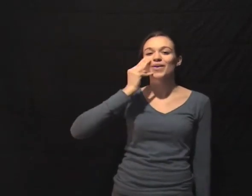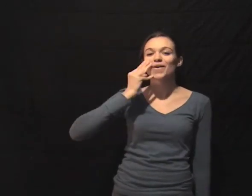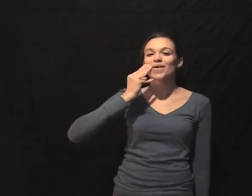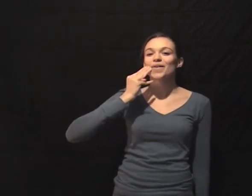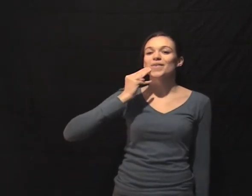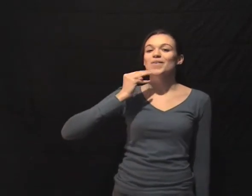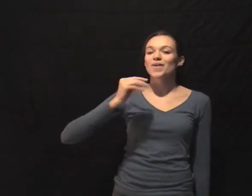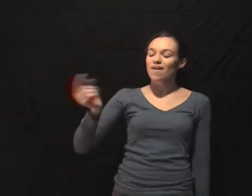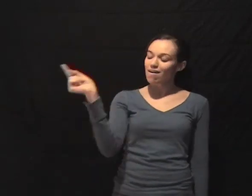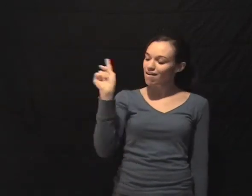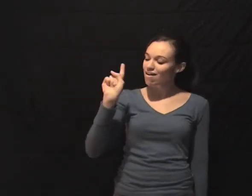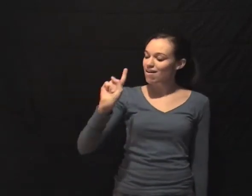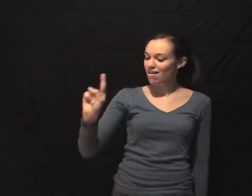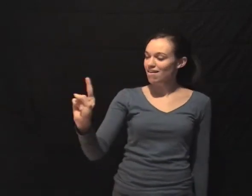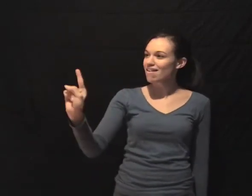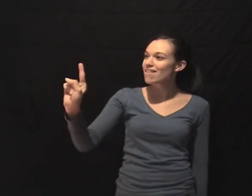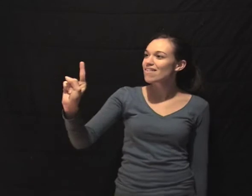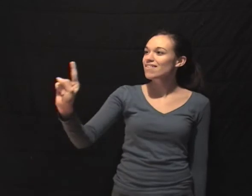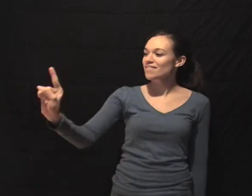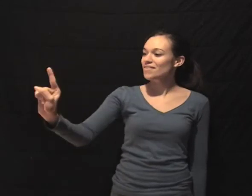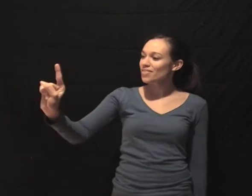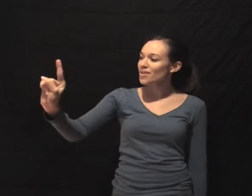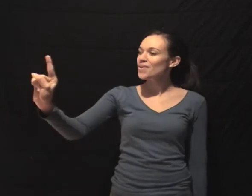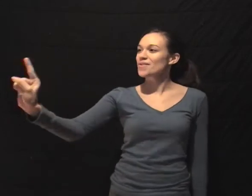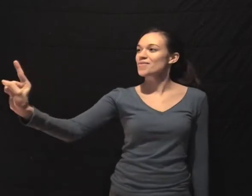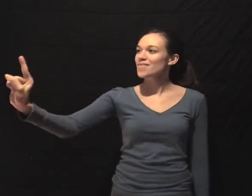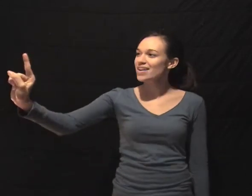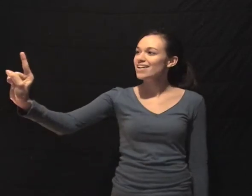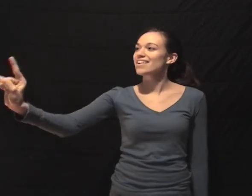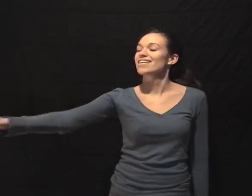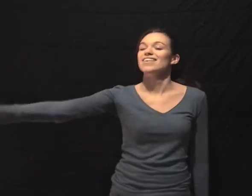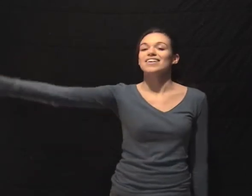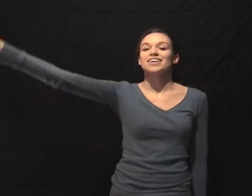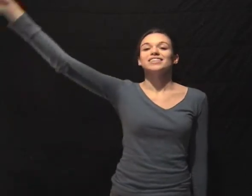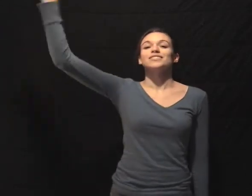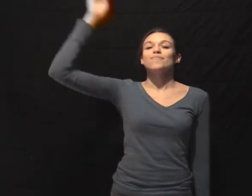On the way To